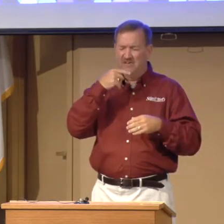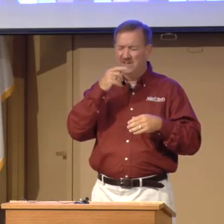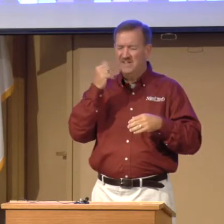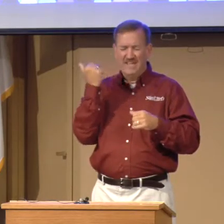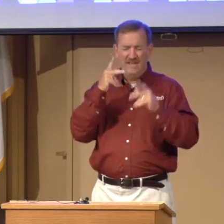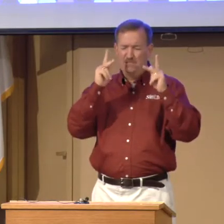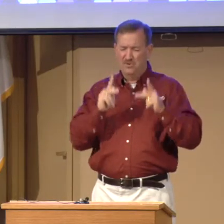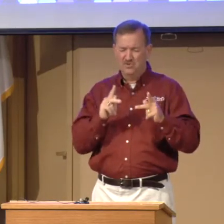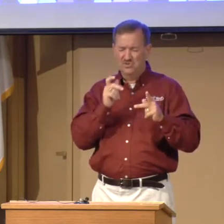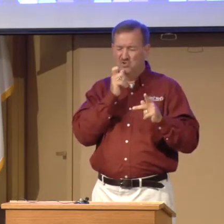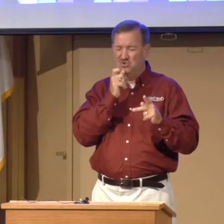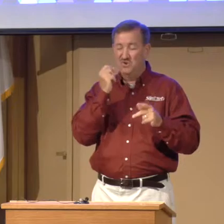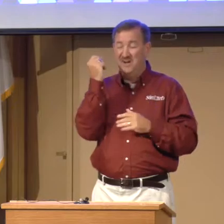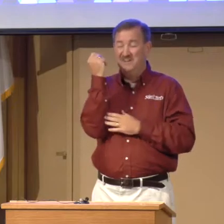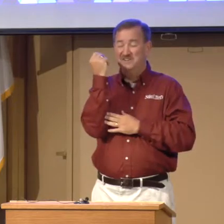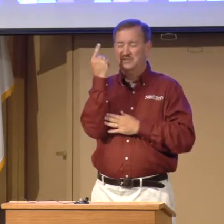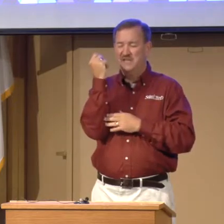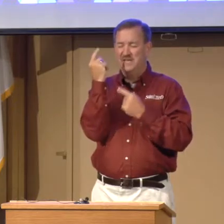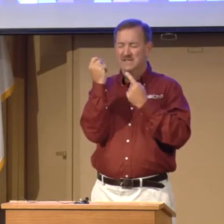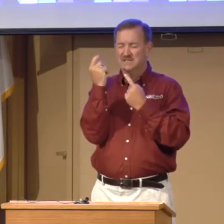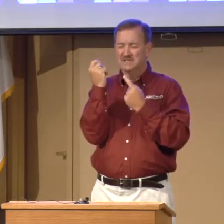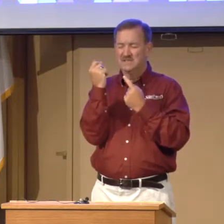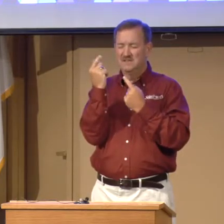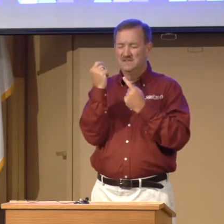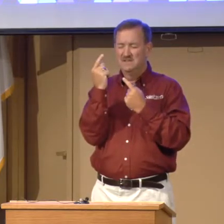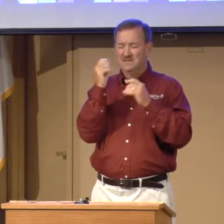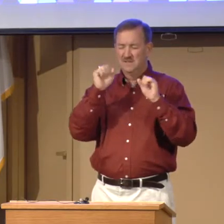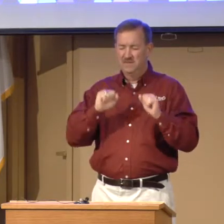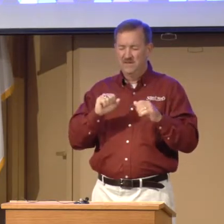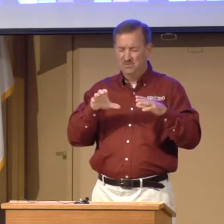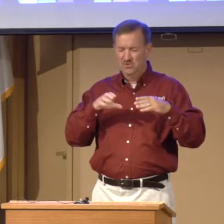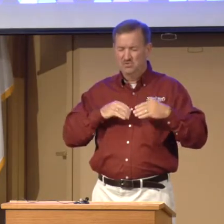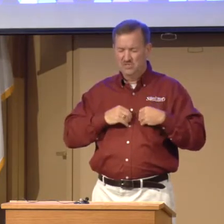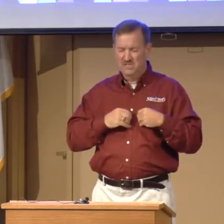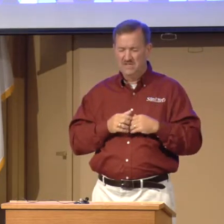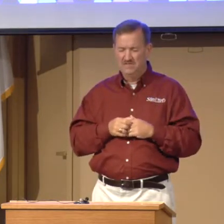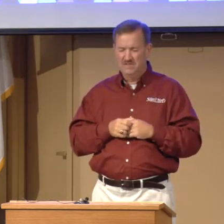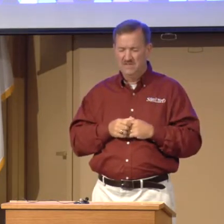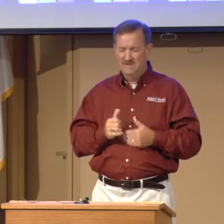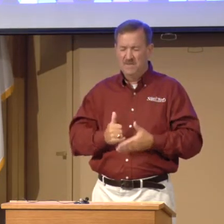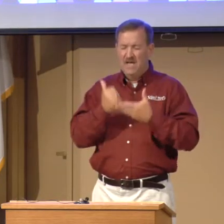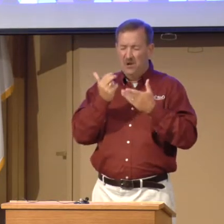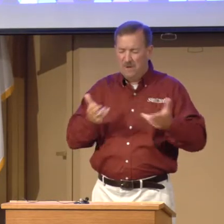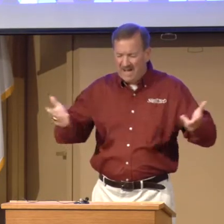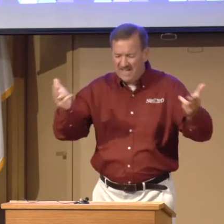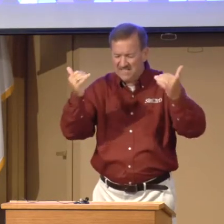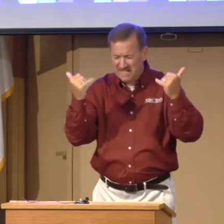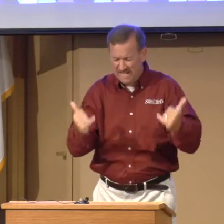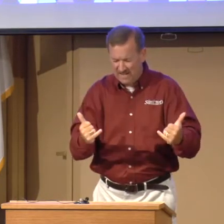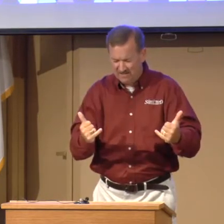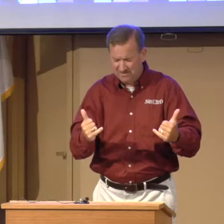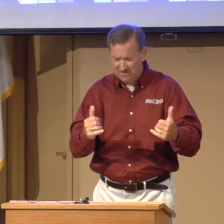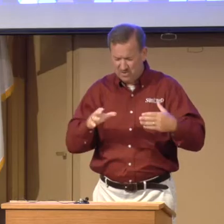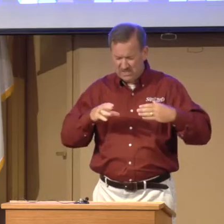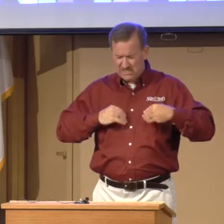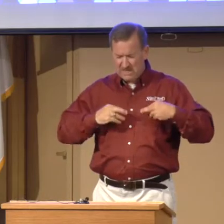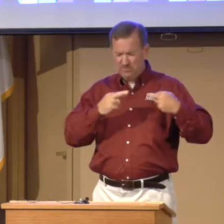hearing, any person who understands to be able to receive. Help us now to accept